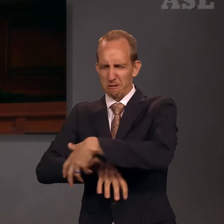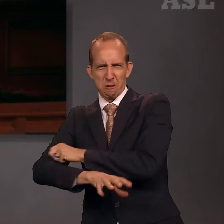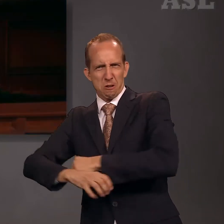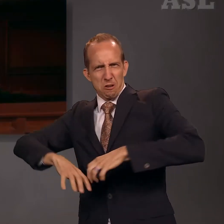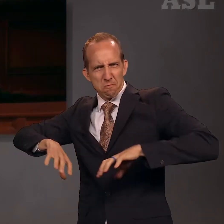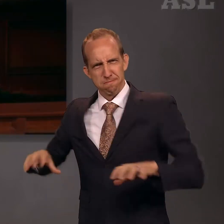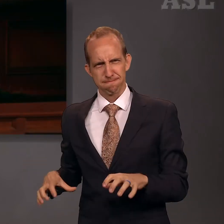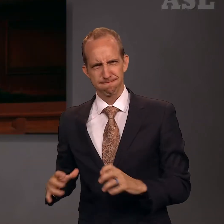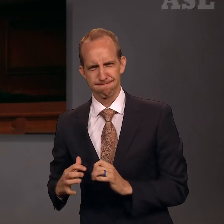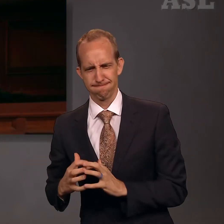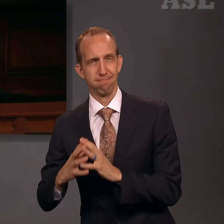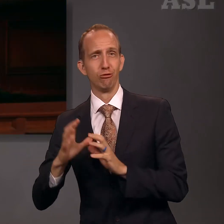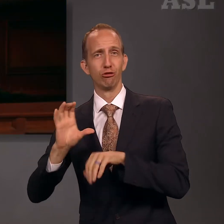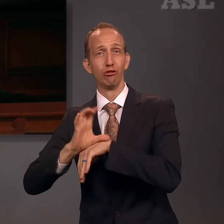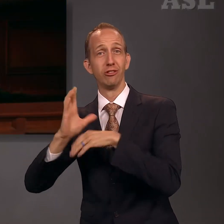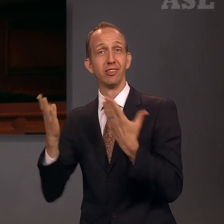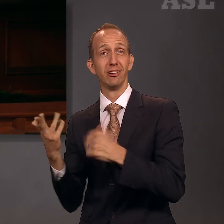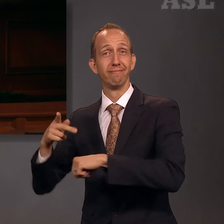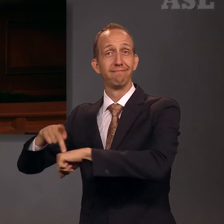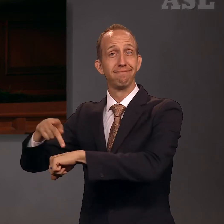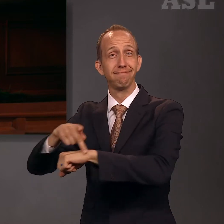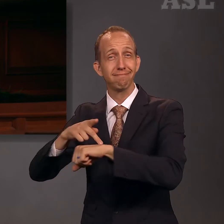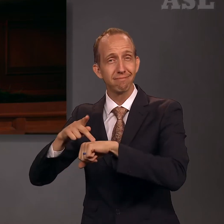the way for the succeeding generations to be blessed.